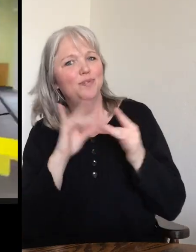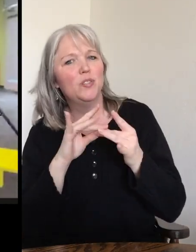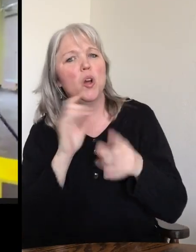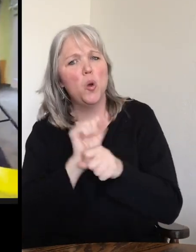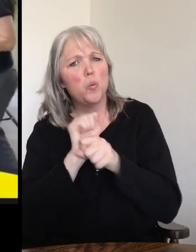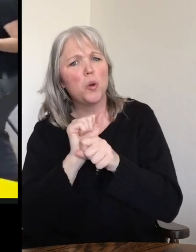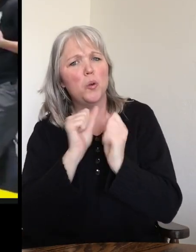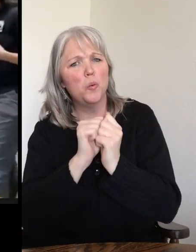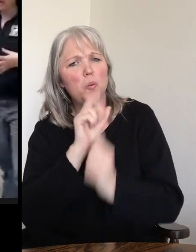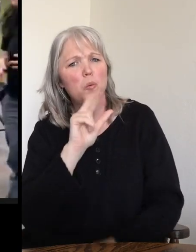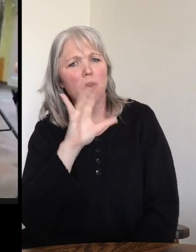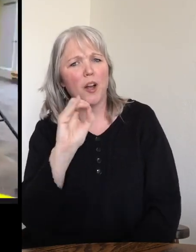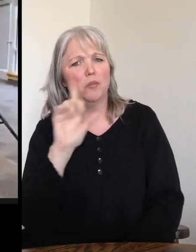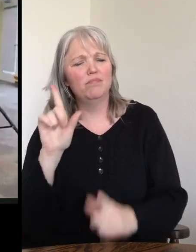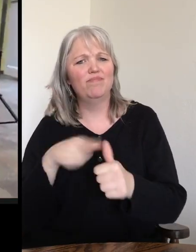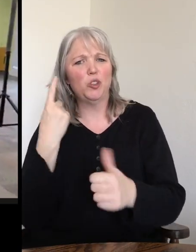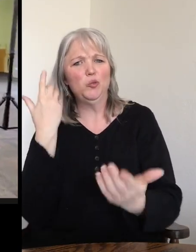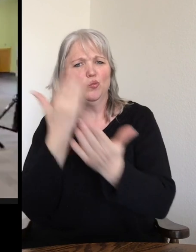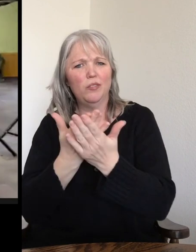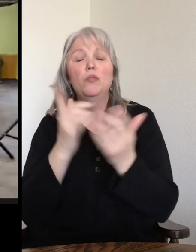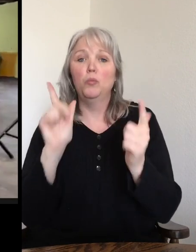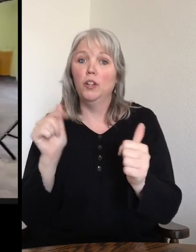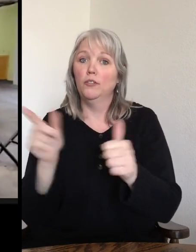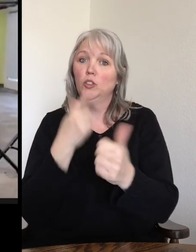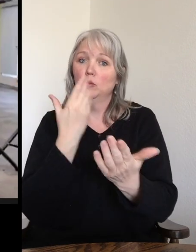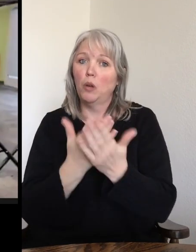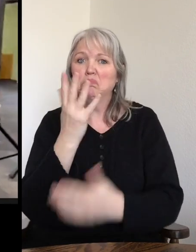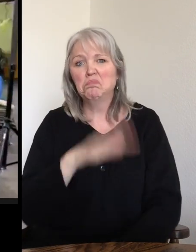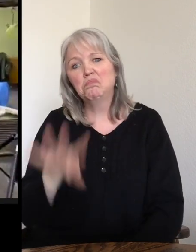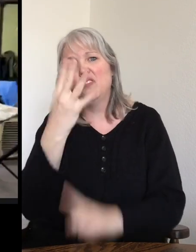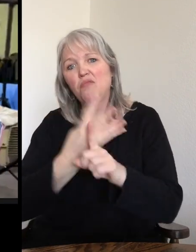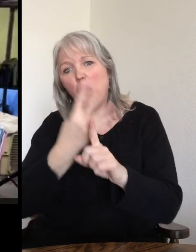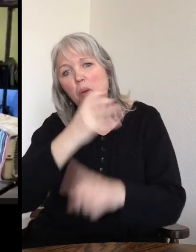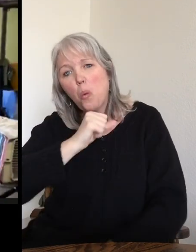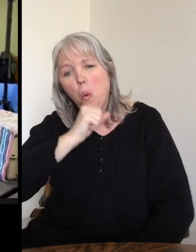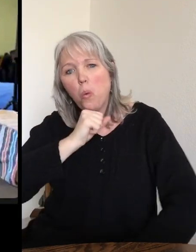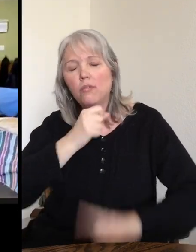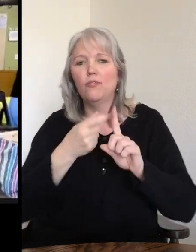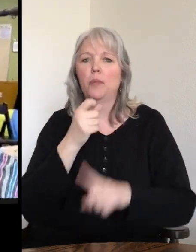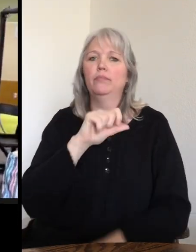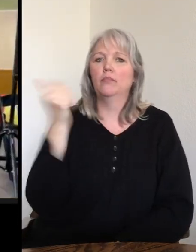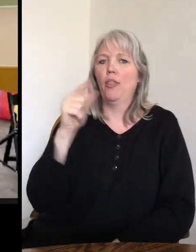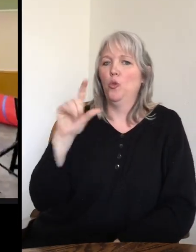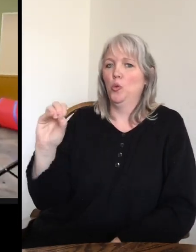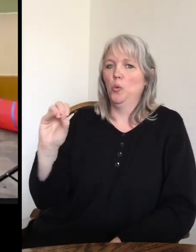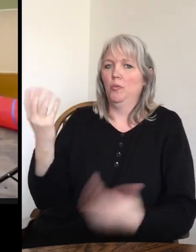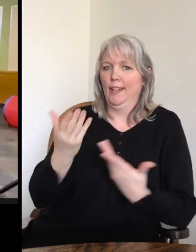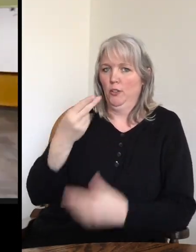with Rico since he first came to the Cincinnati Zoo. And when he first came to us, he was about four months old and he came from another zoo